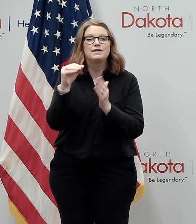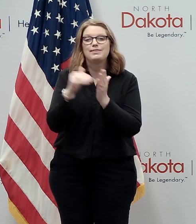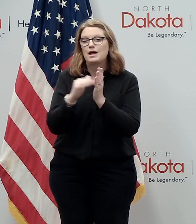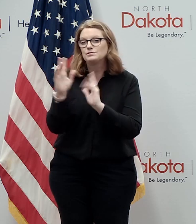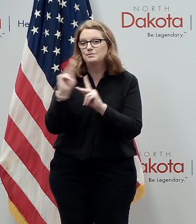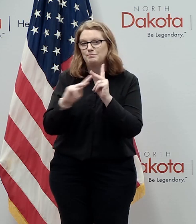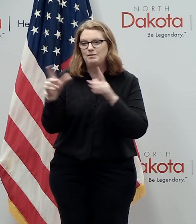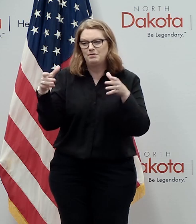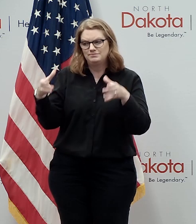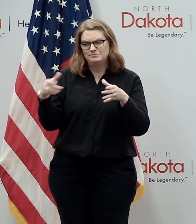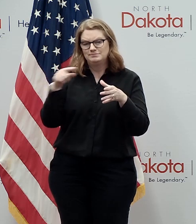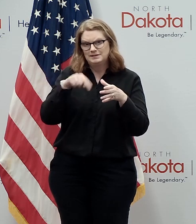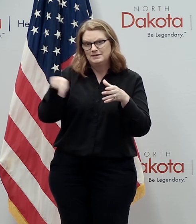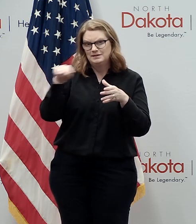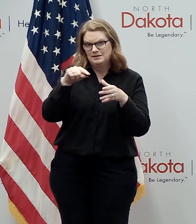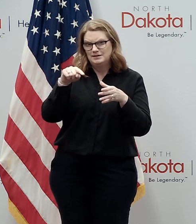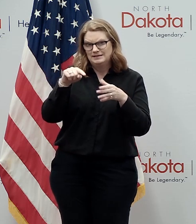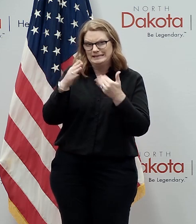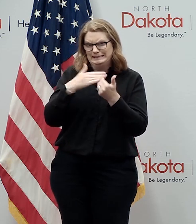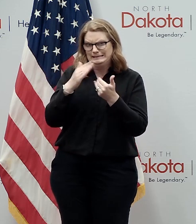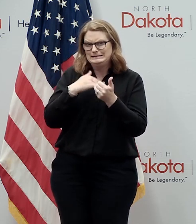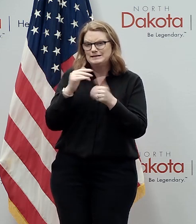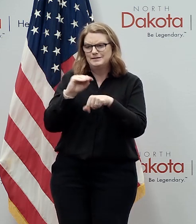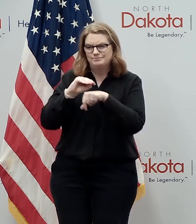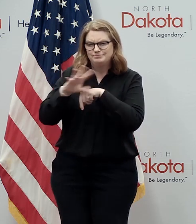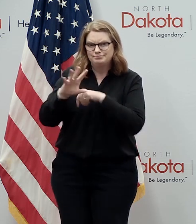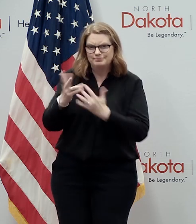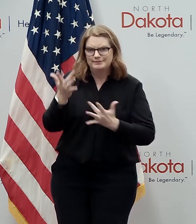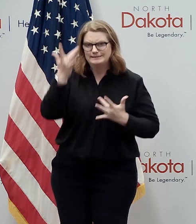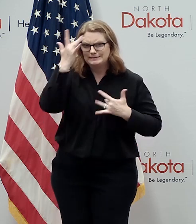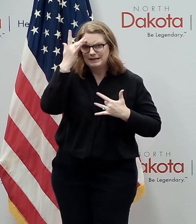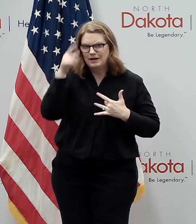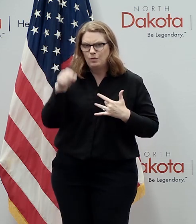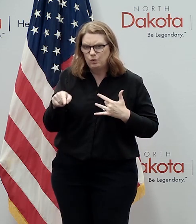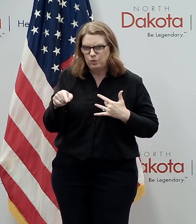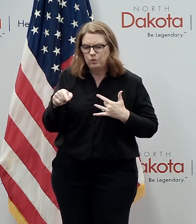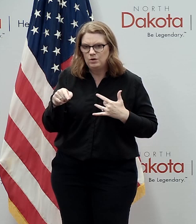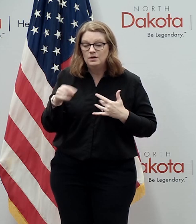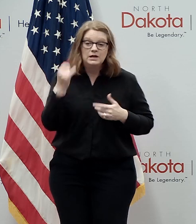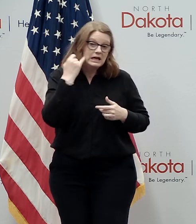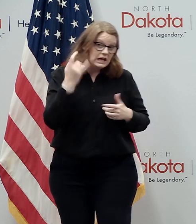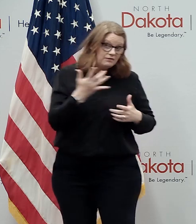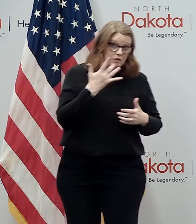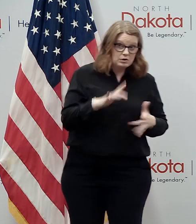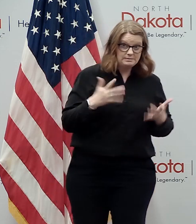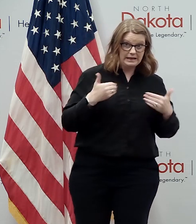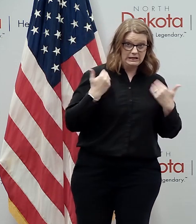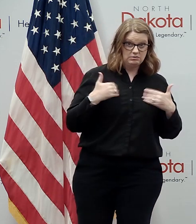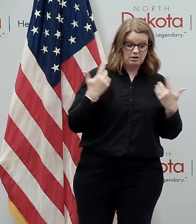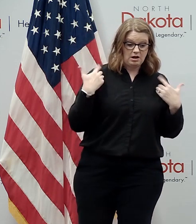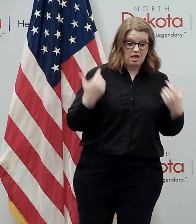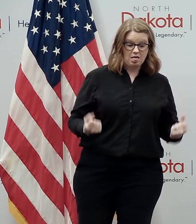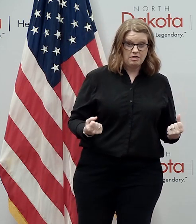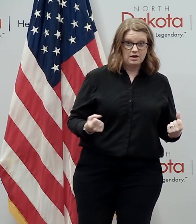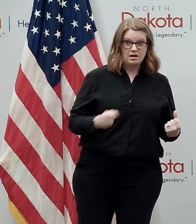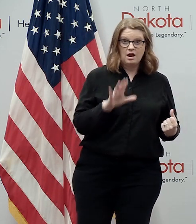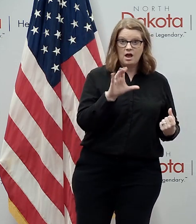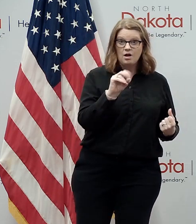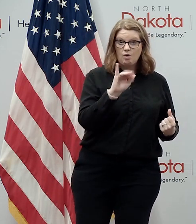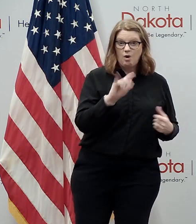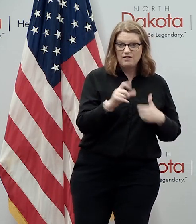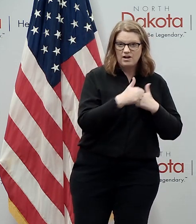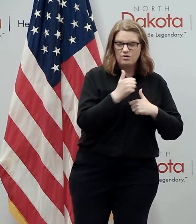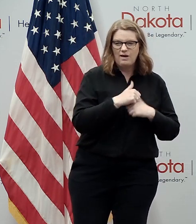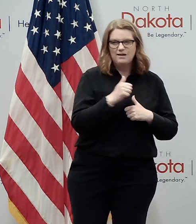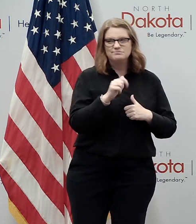that would fall in that category of most vulnerable if you're fortunate to be uh young and healthy and covet is not as much of a threat to